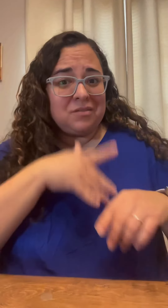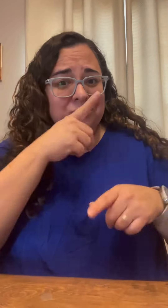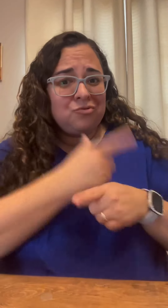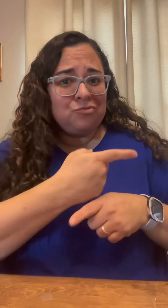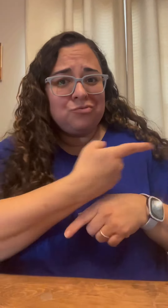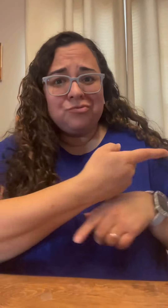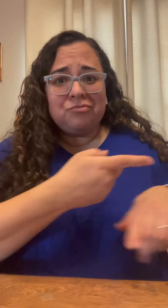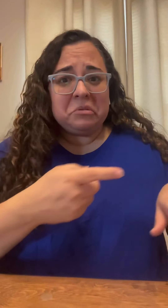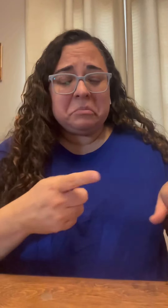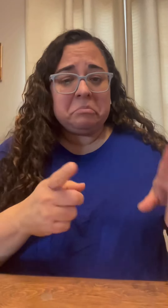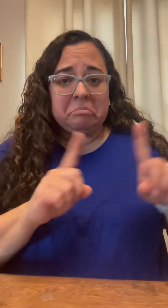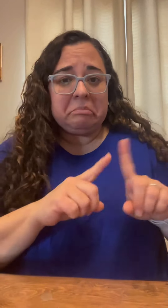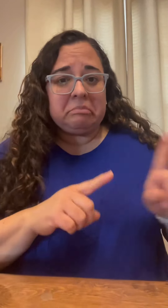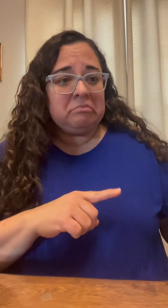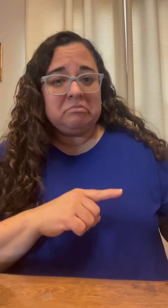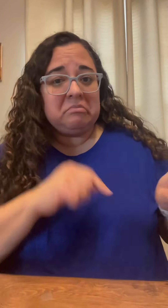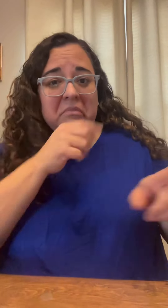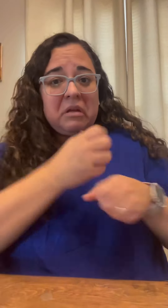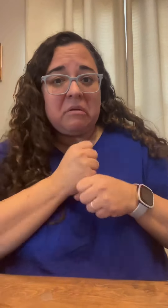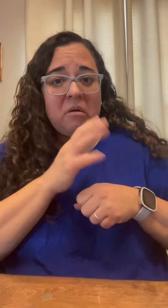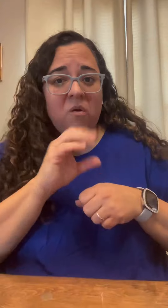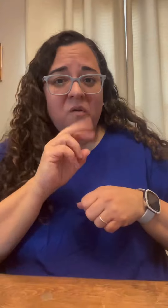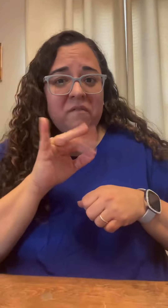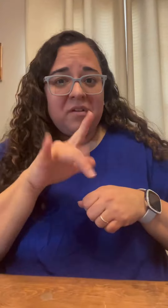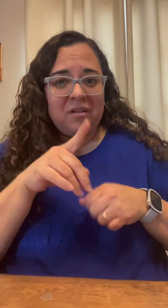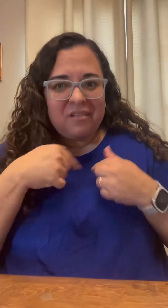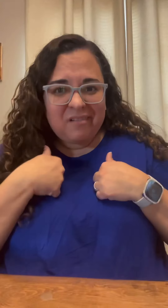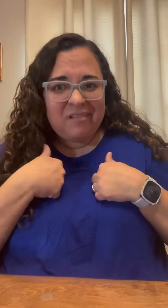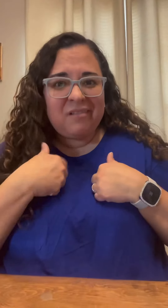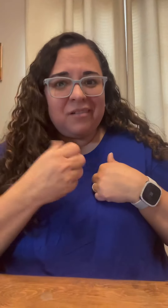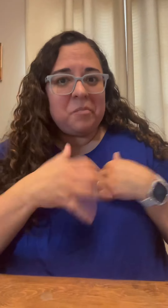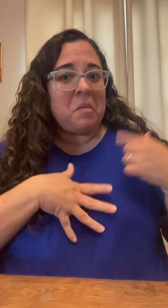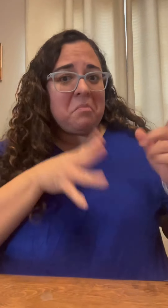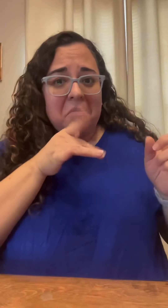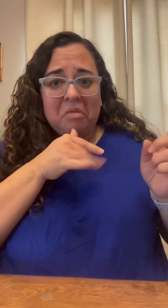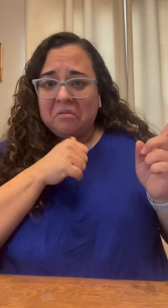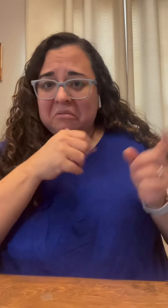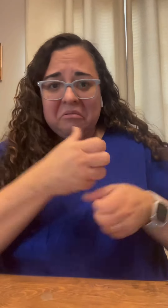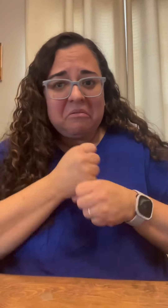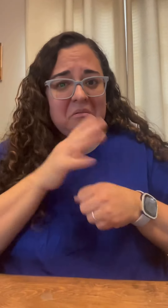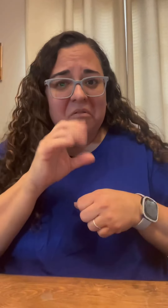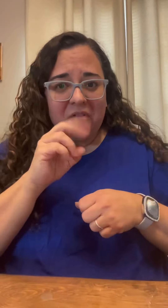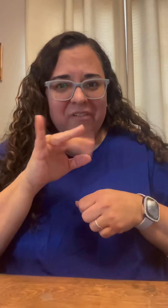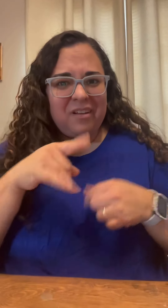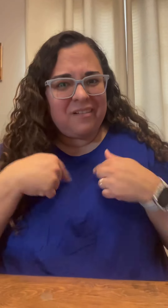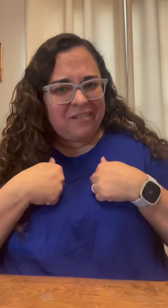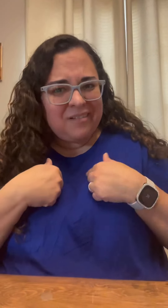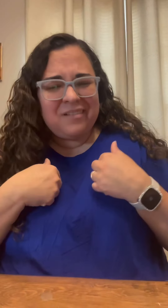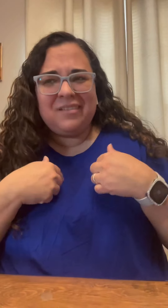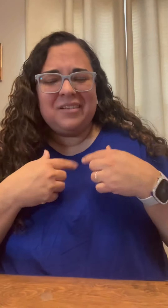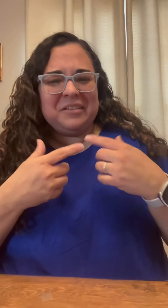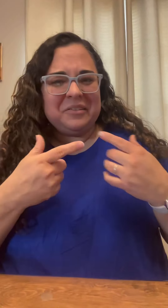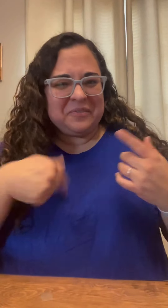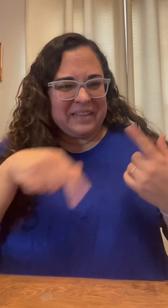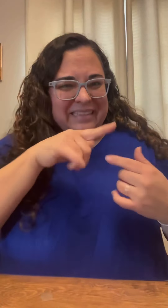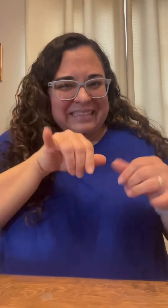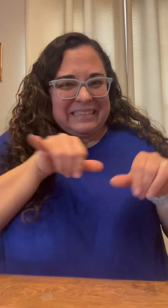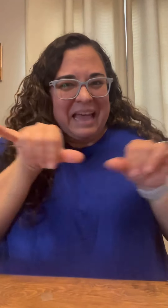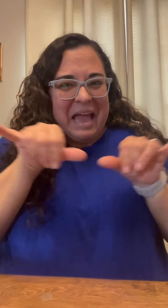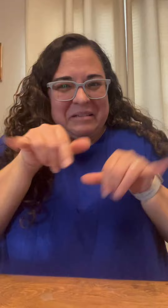and so like my sister she was around me and never got covid my mom was around me never got covid